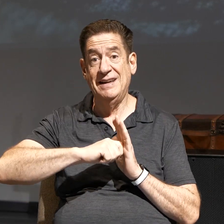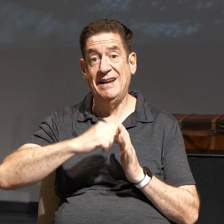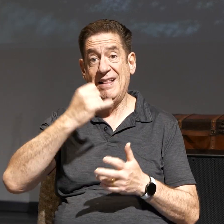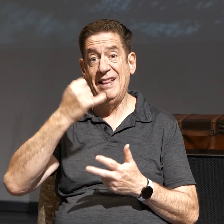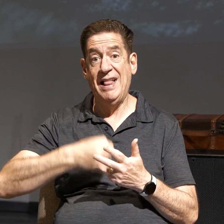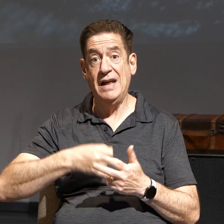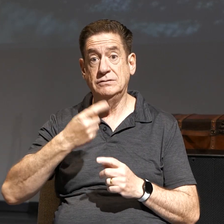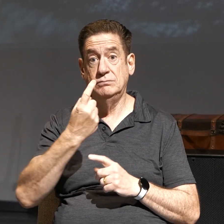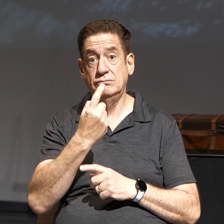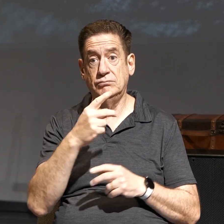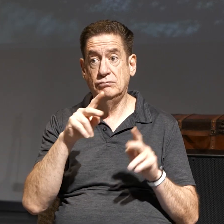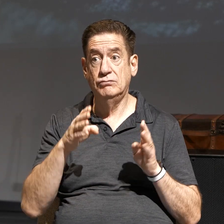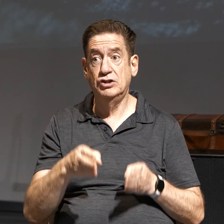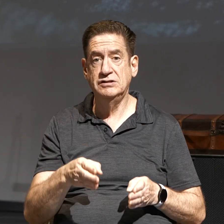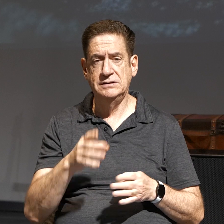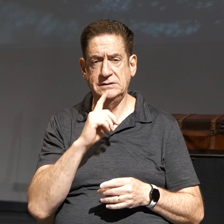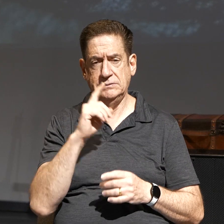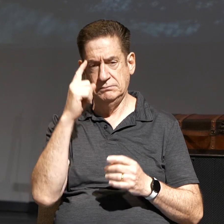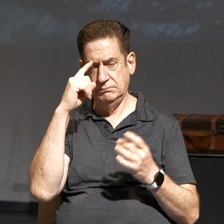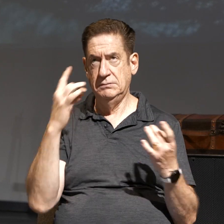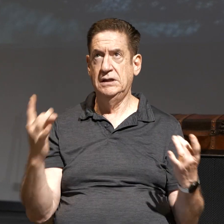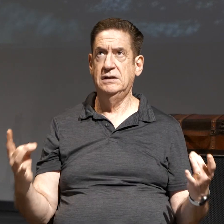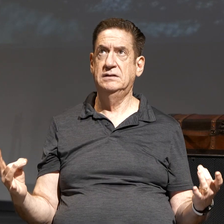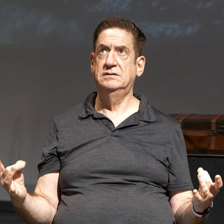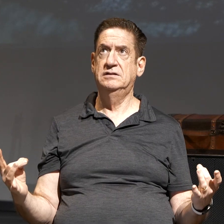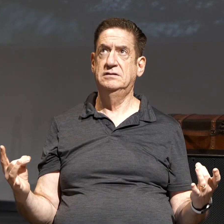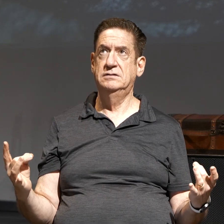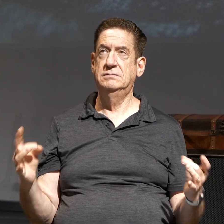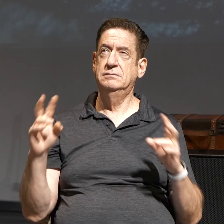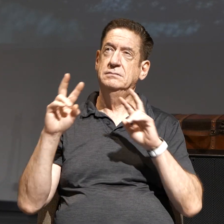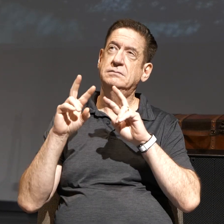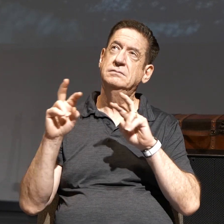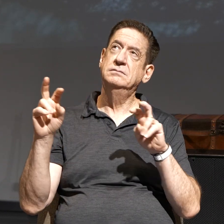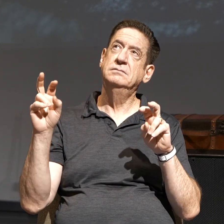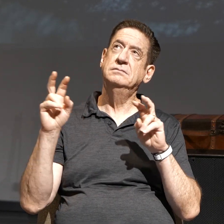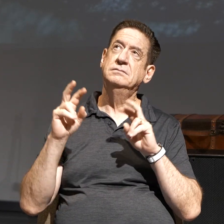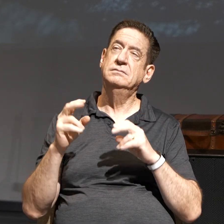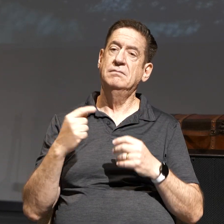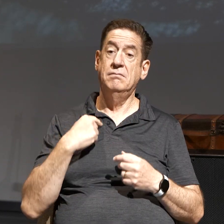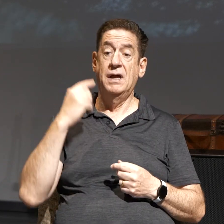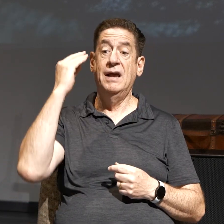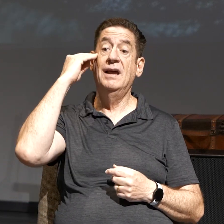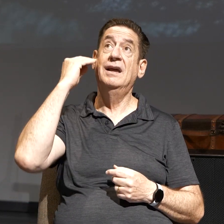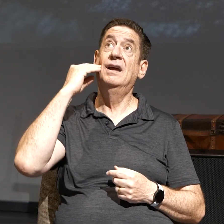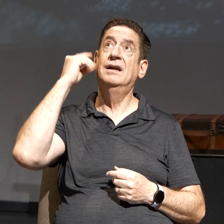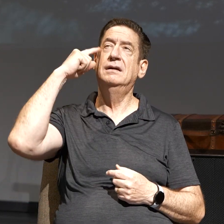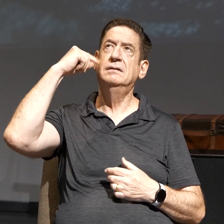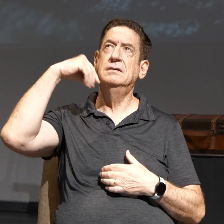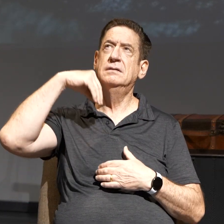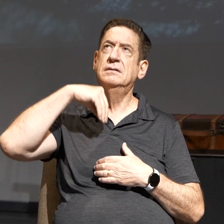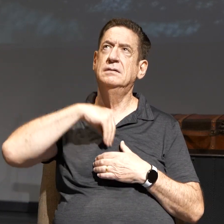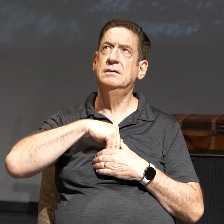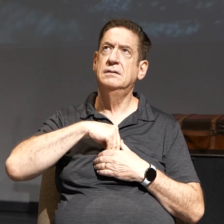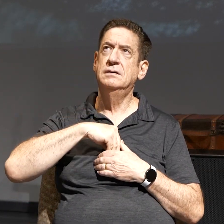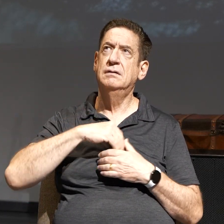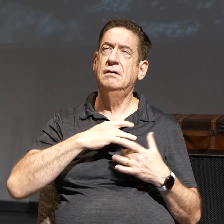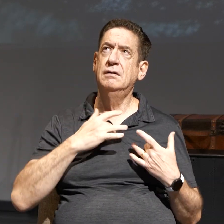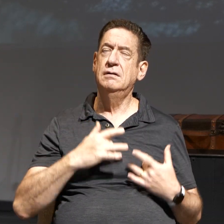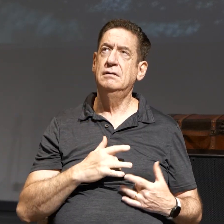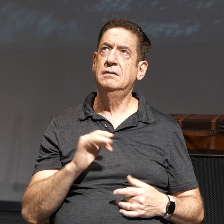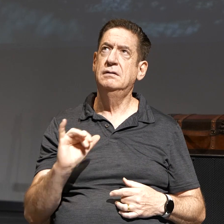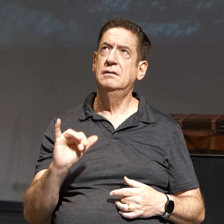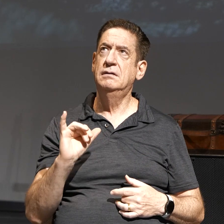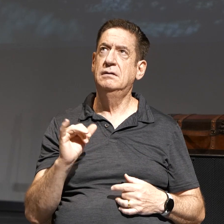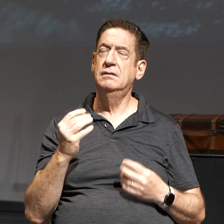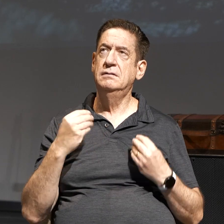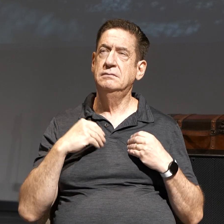is meditation. They're meditating on God's Word, and it's moving from their head down into their heart, working its way out